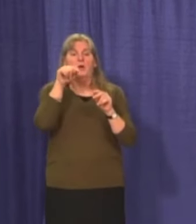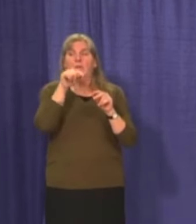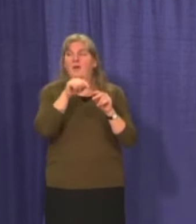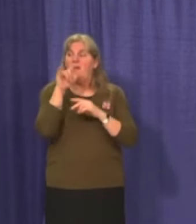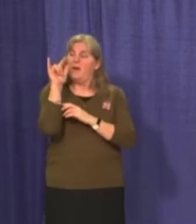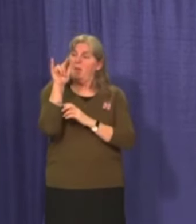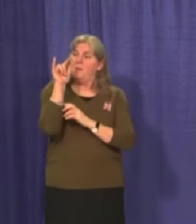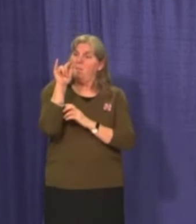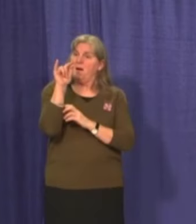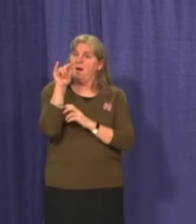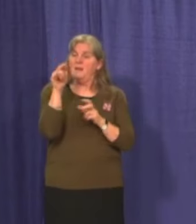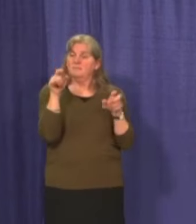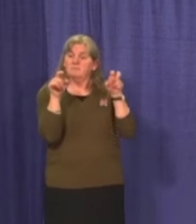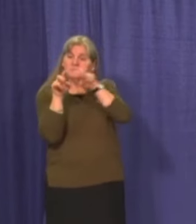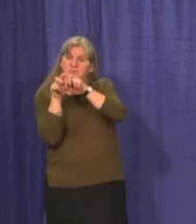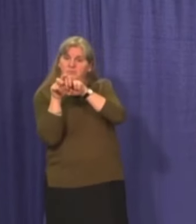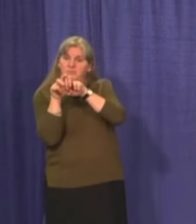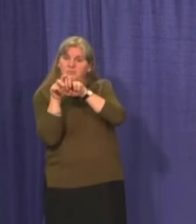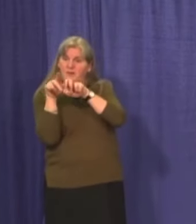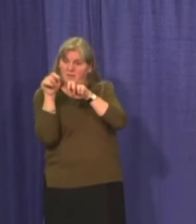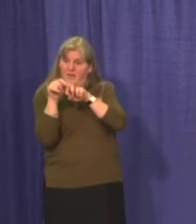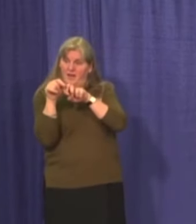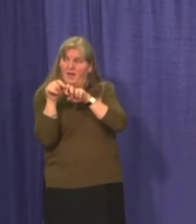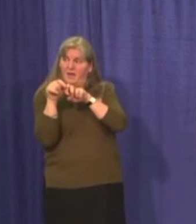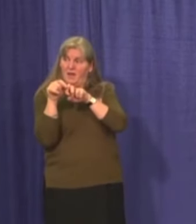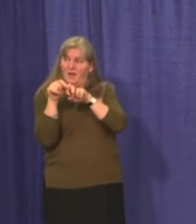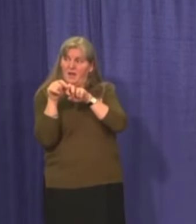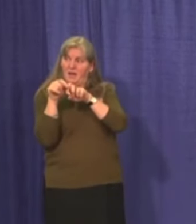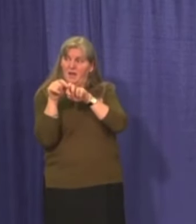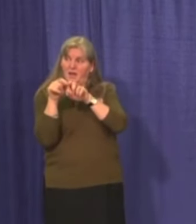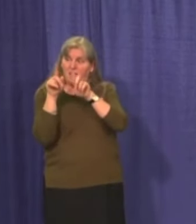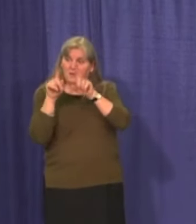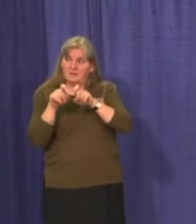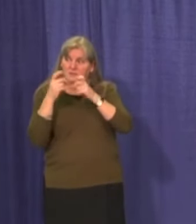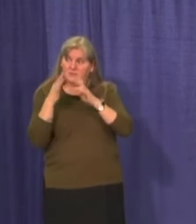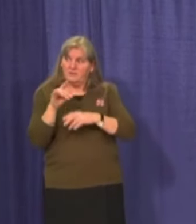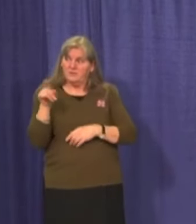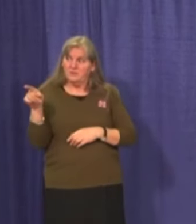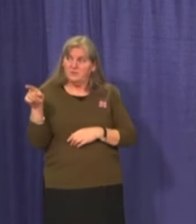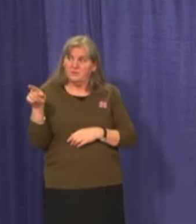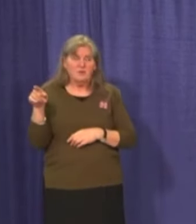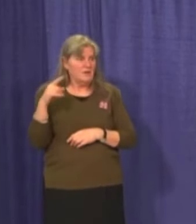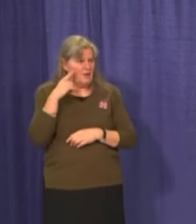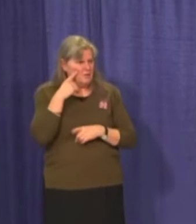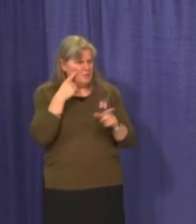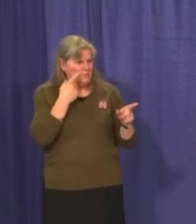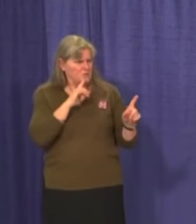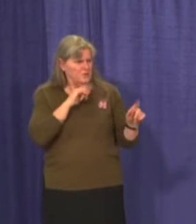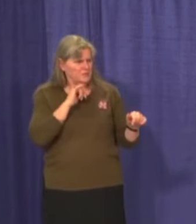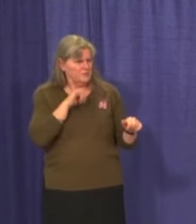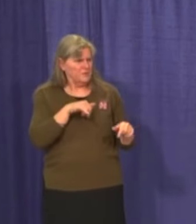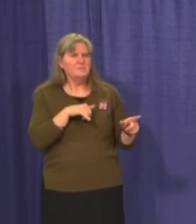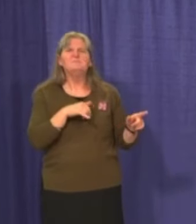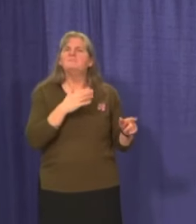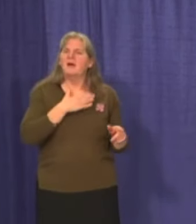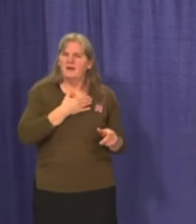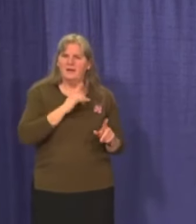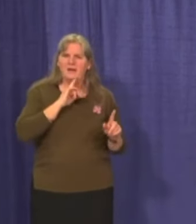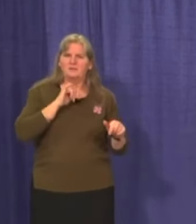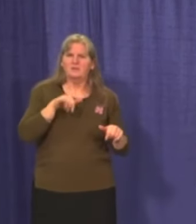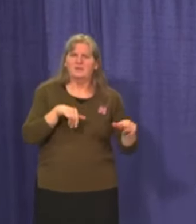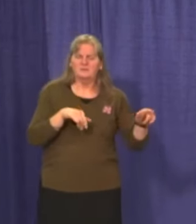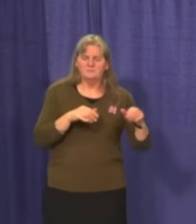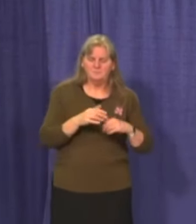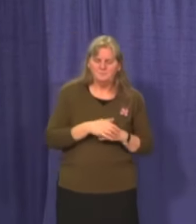to Beaver Creek should, uh, they, in their context, be tested? I think you, yeah. Yeah, I'll be happy to take that one.